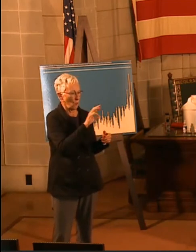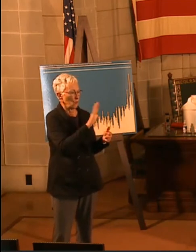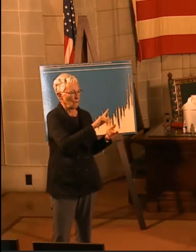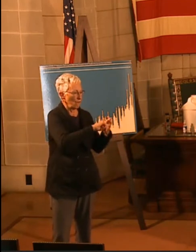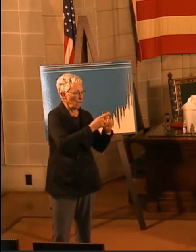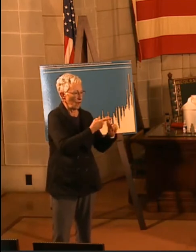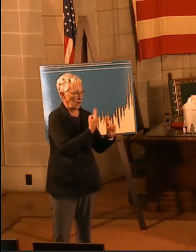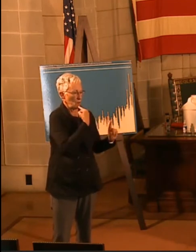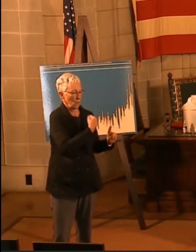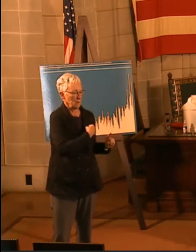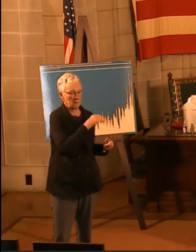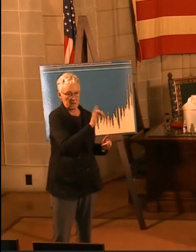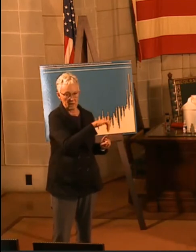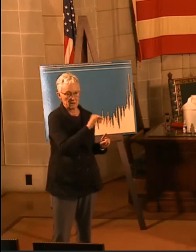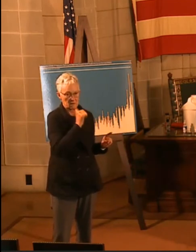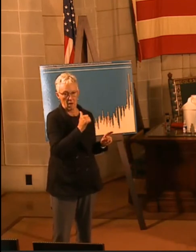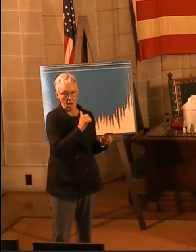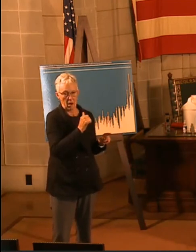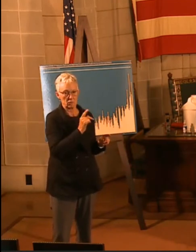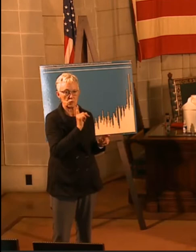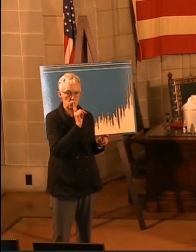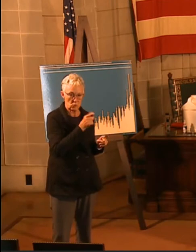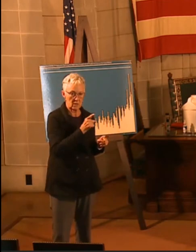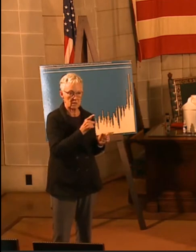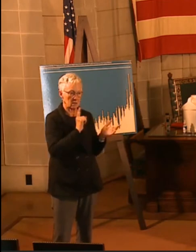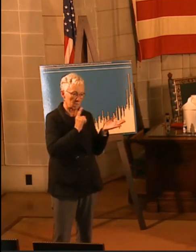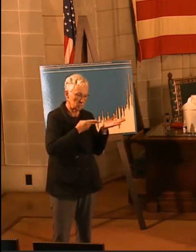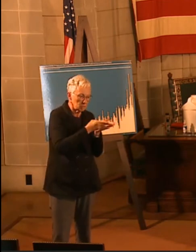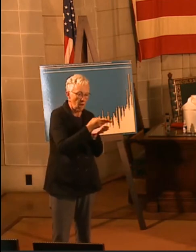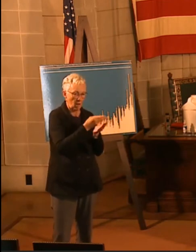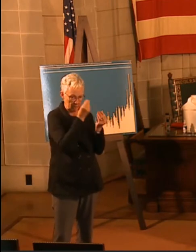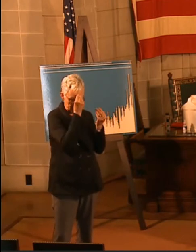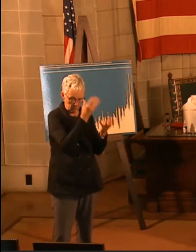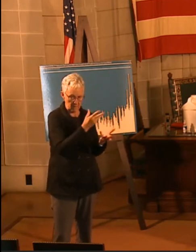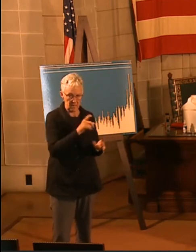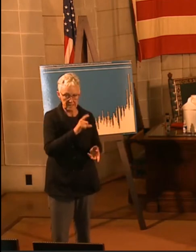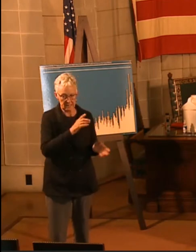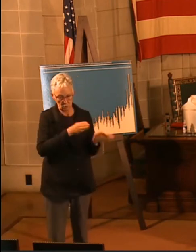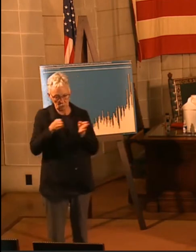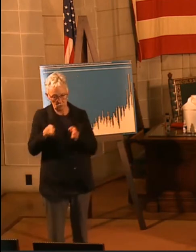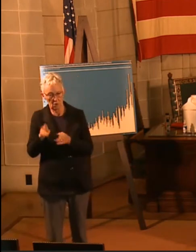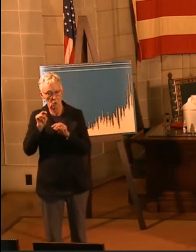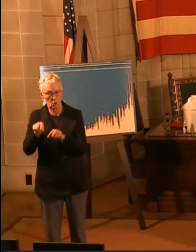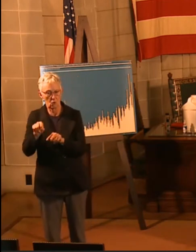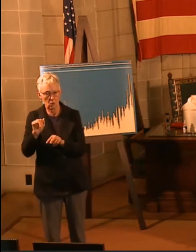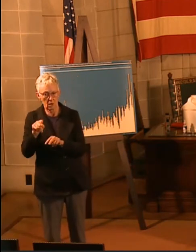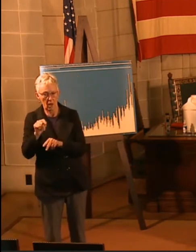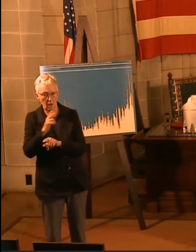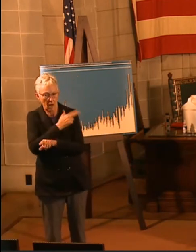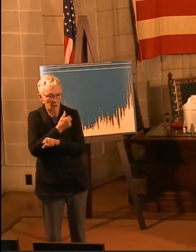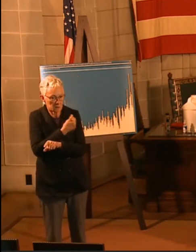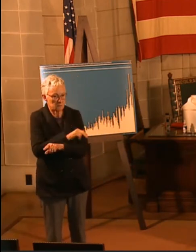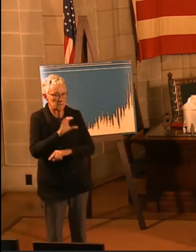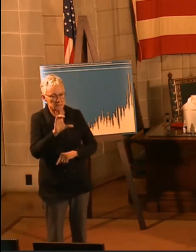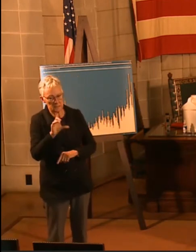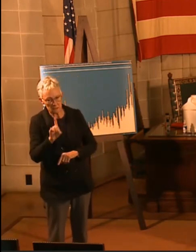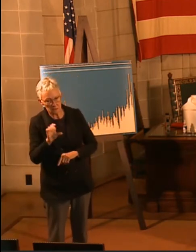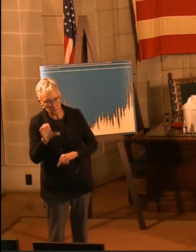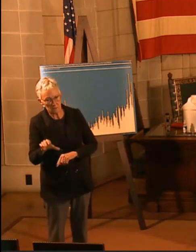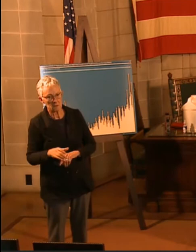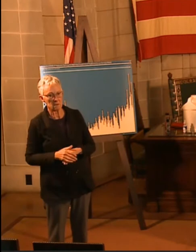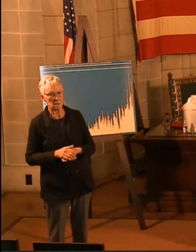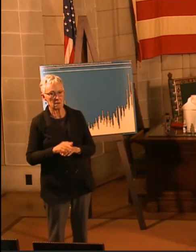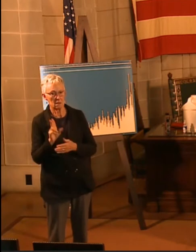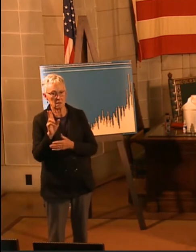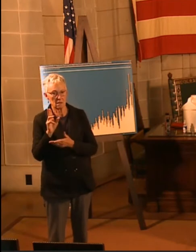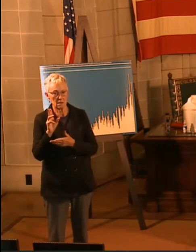on Twitter. So, I want to make sure that we adhere to these guidelines. You know, we wear